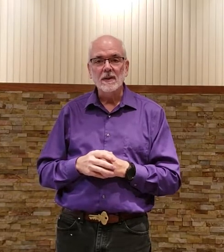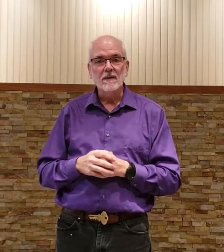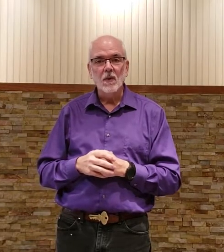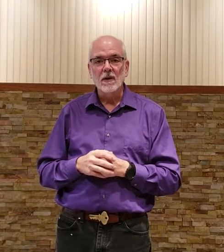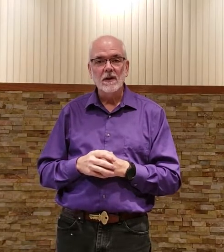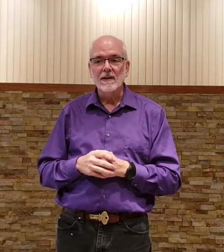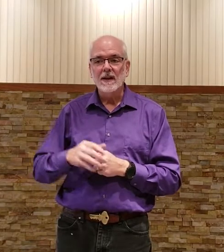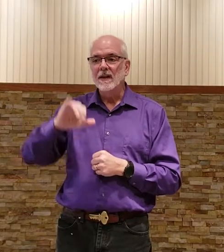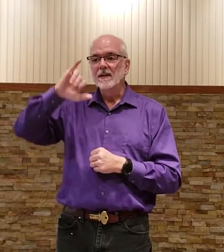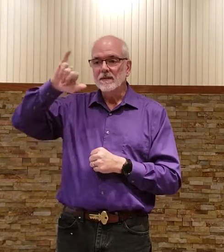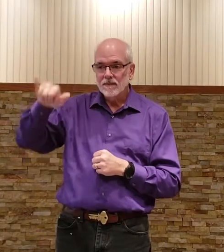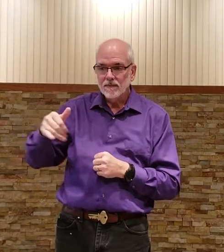want to see